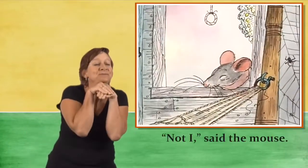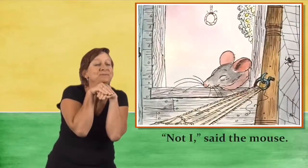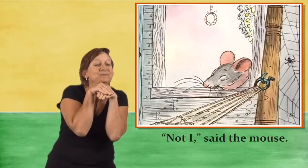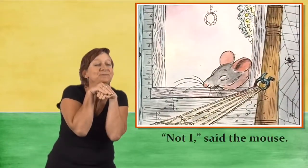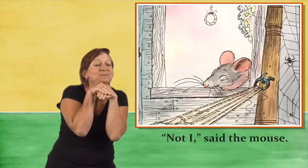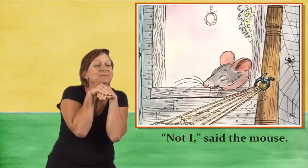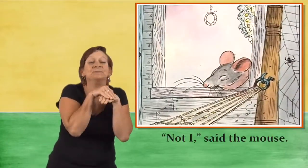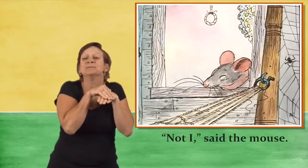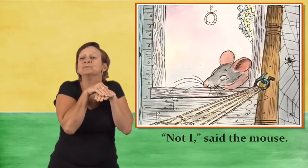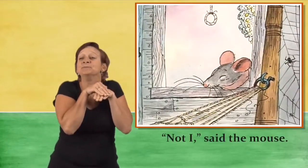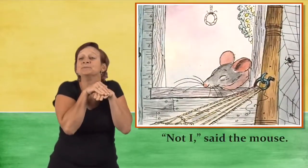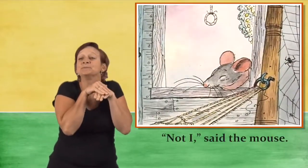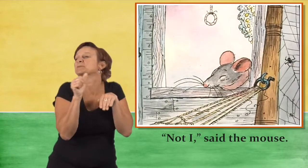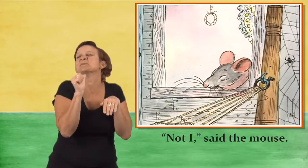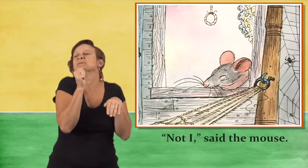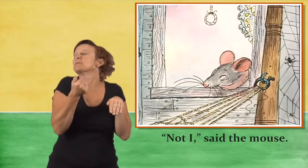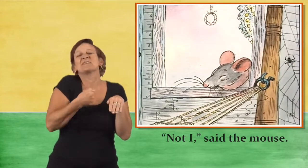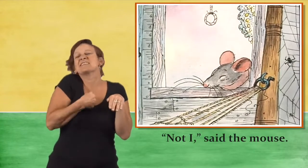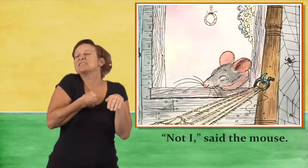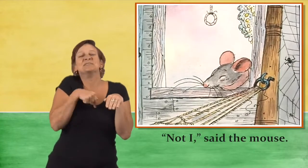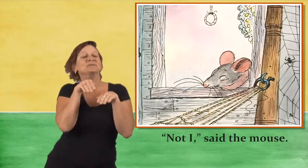not I said the mouse